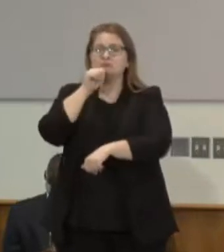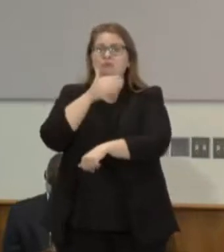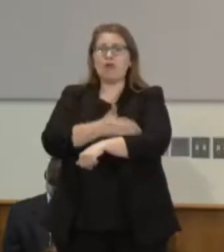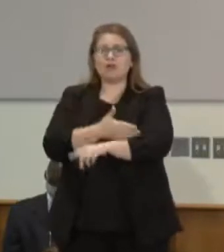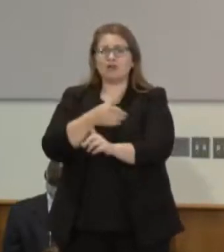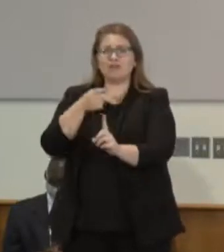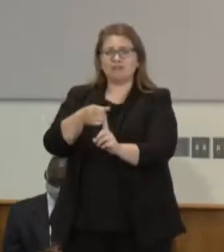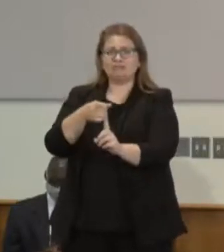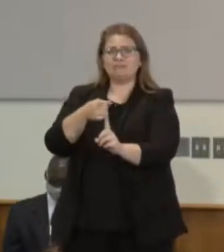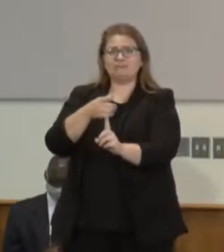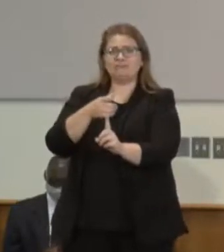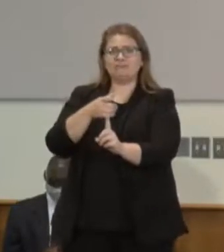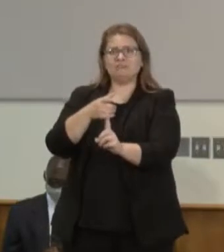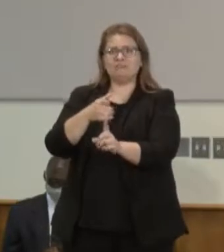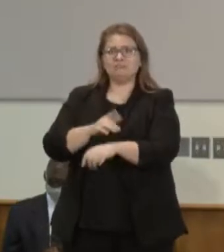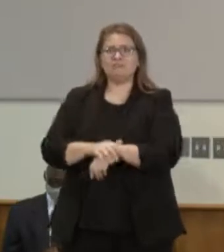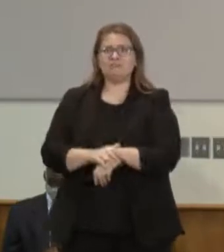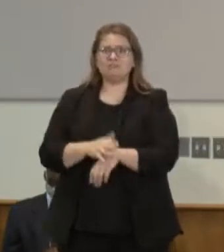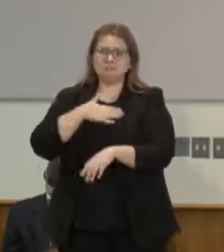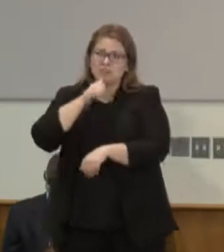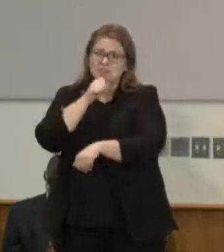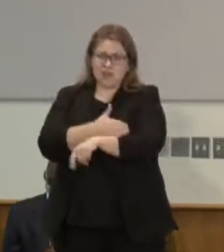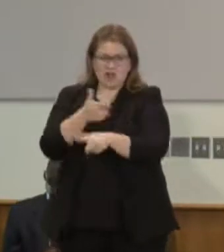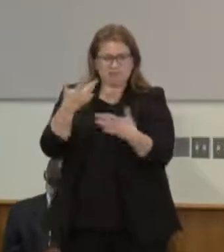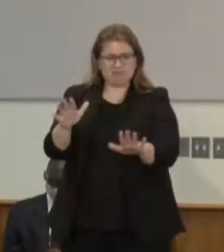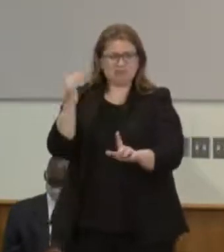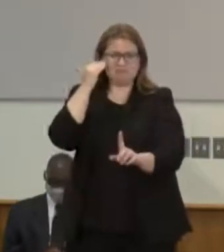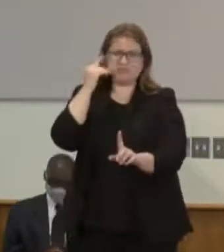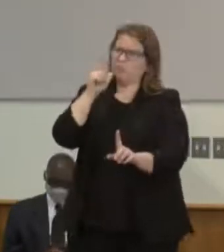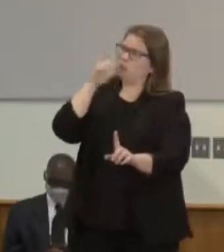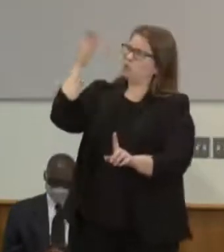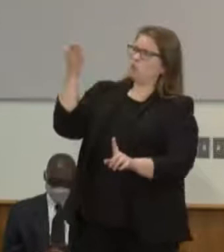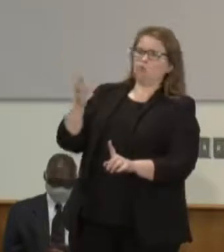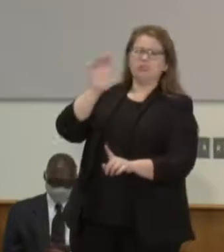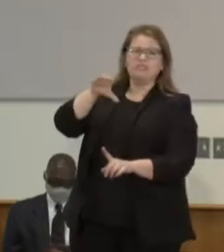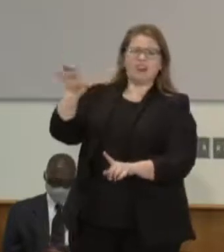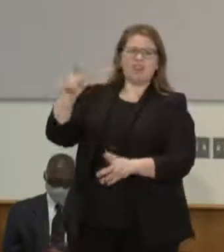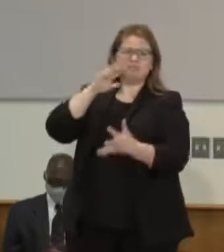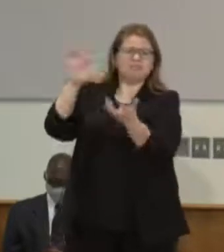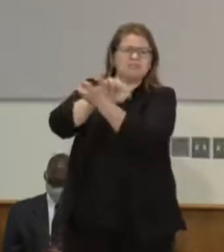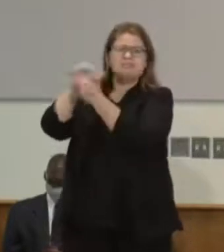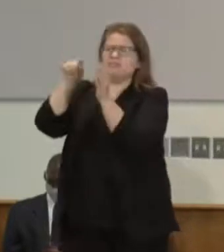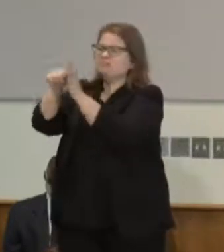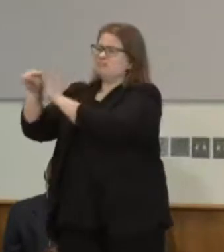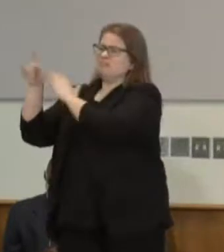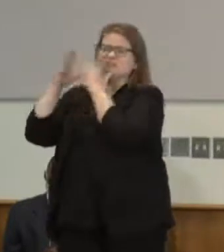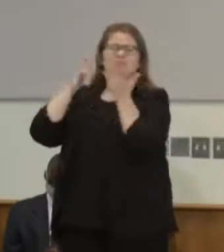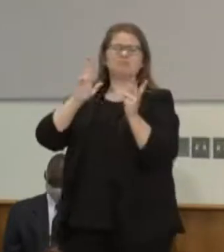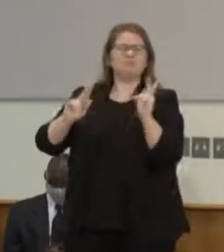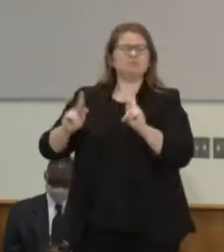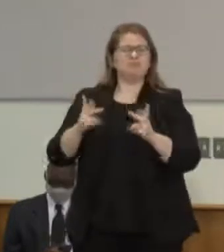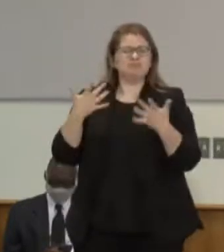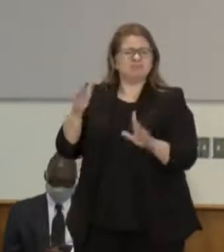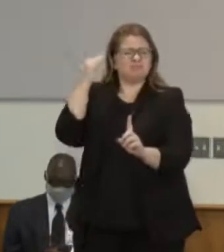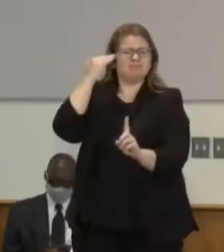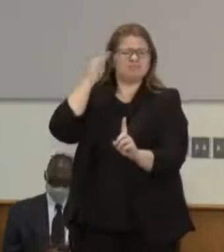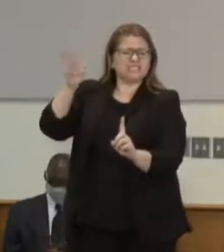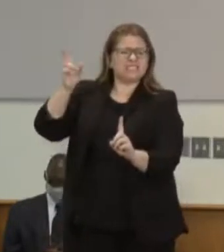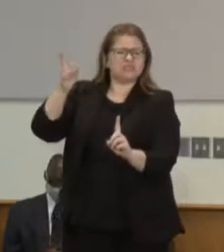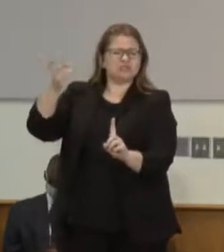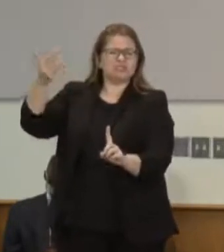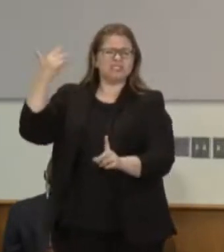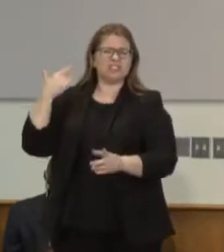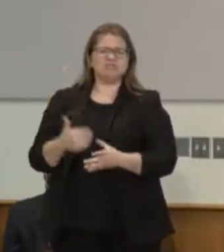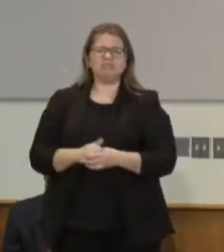placing a statue of a historical figure on the Minnesota state capitol confers an honor to their